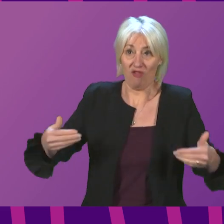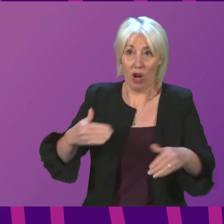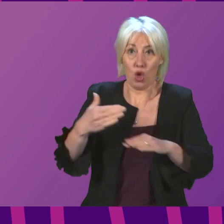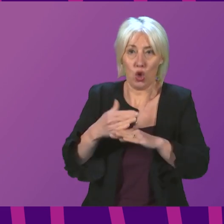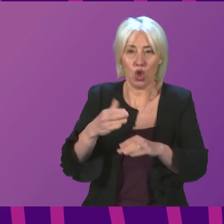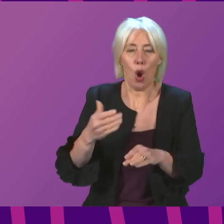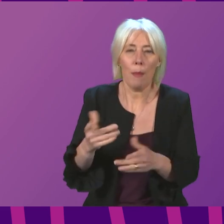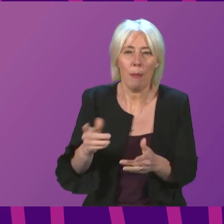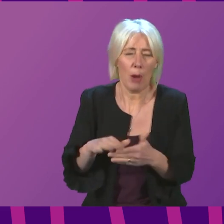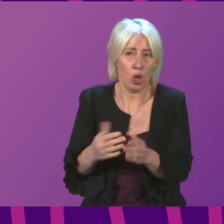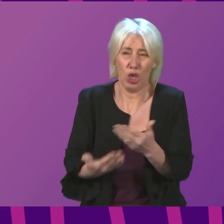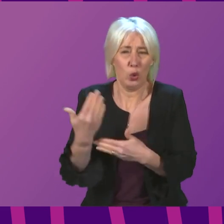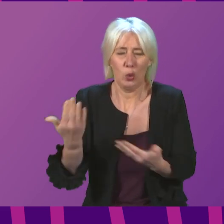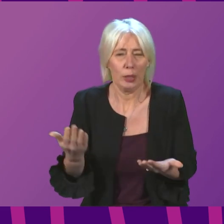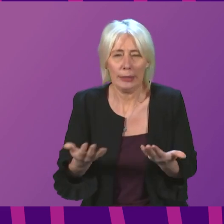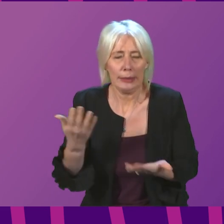First Minister,